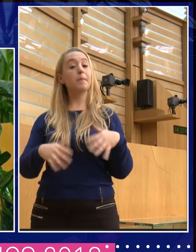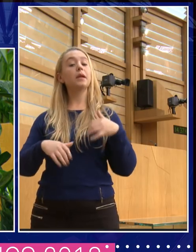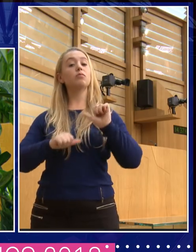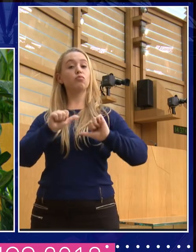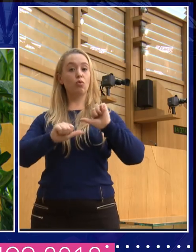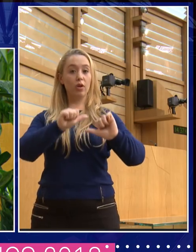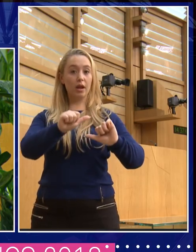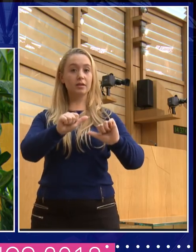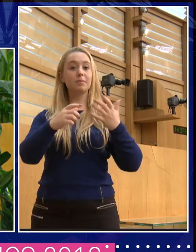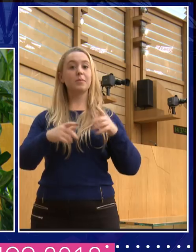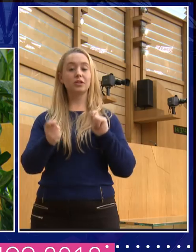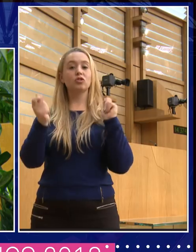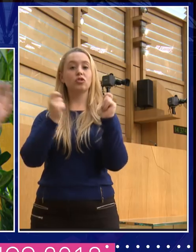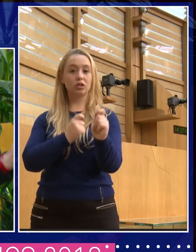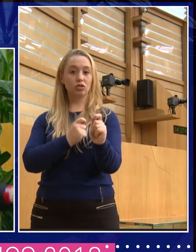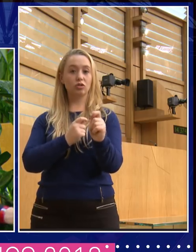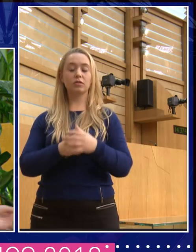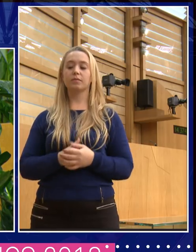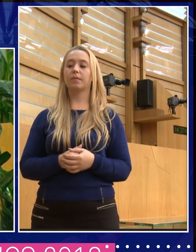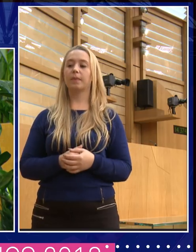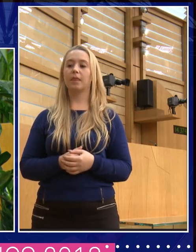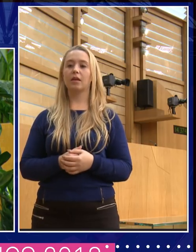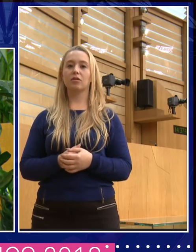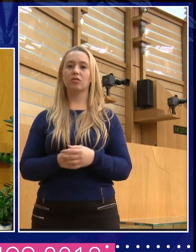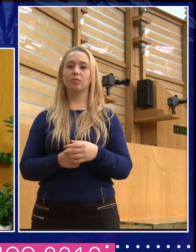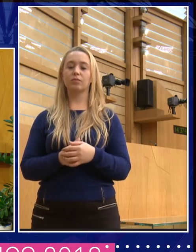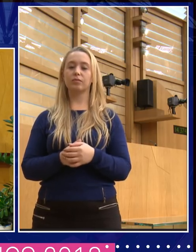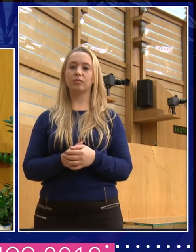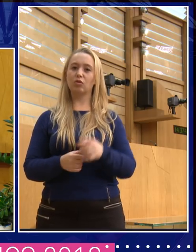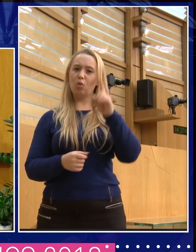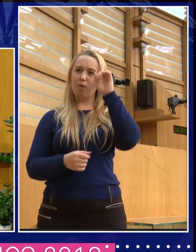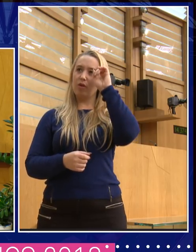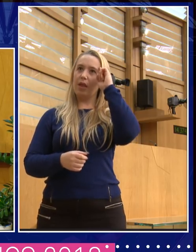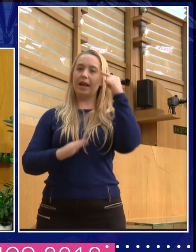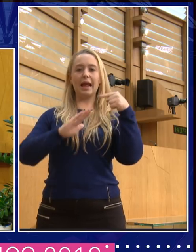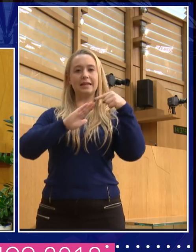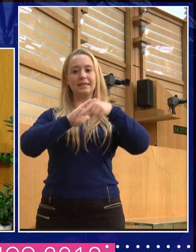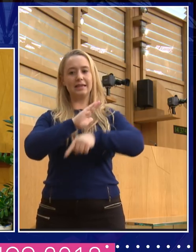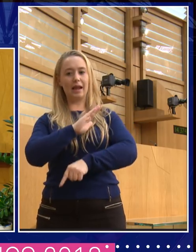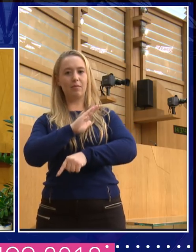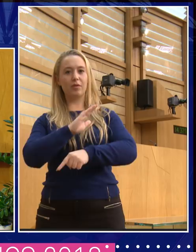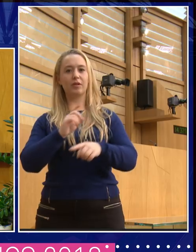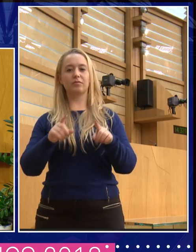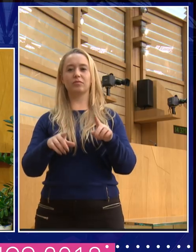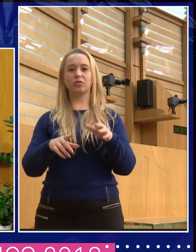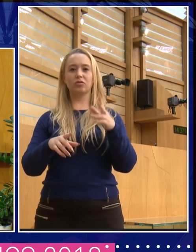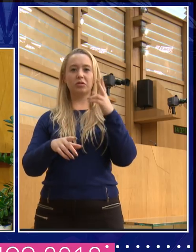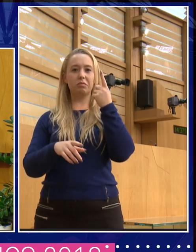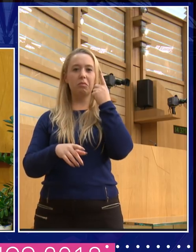say, right, okay, think wider than that, know, you know, try to foresee what happens, you know,